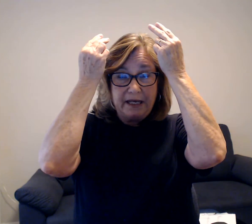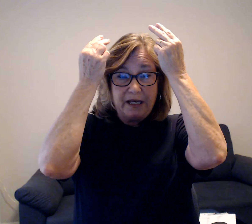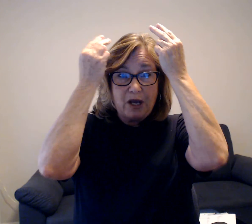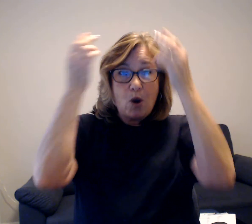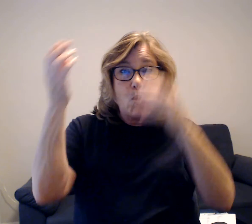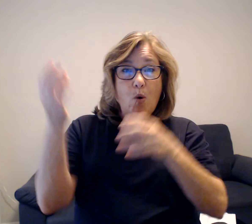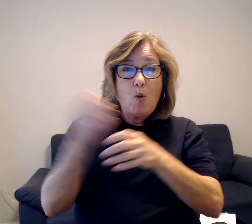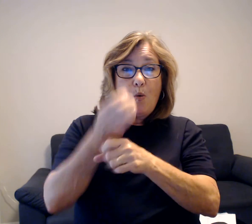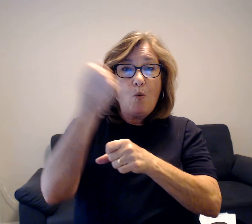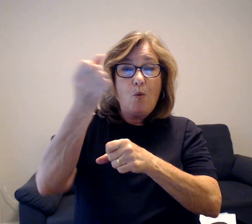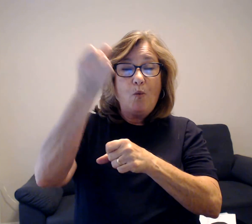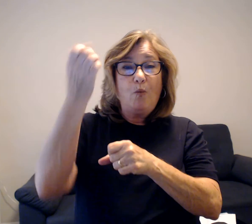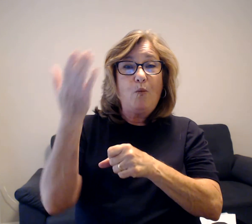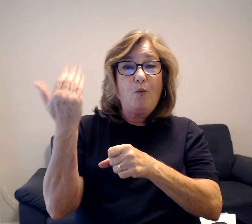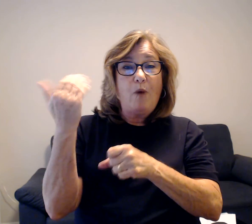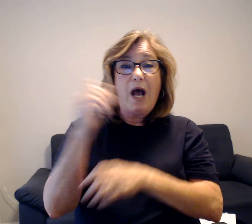at the fair.